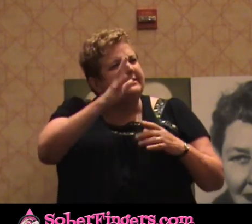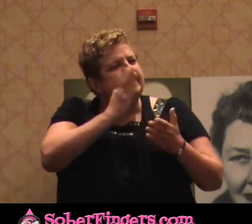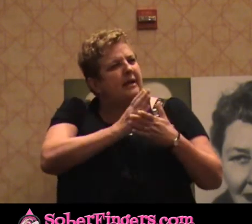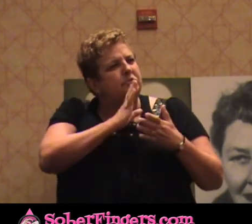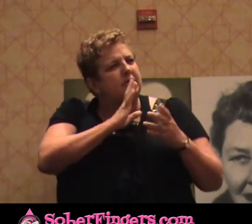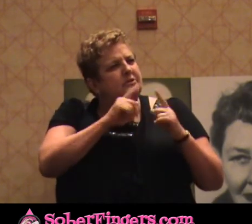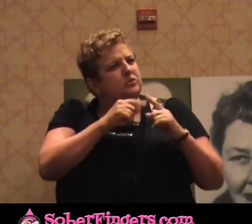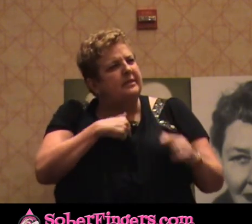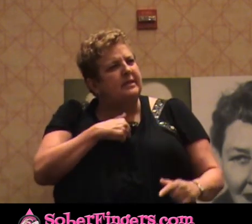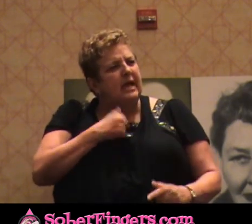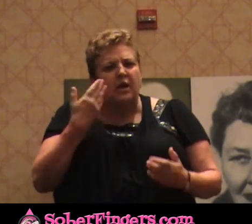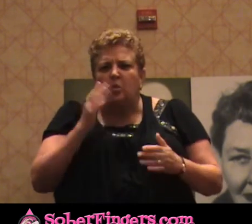what happened.